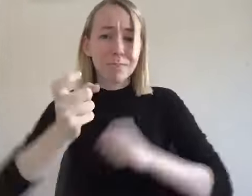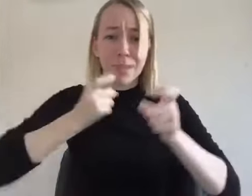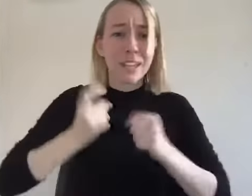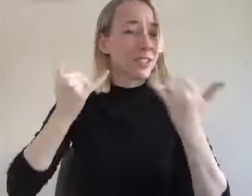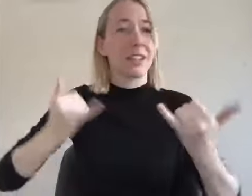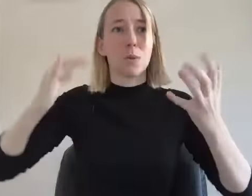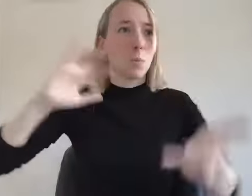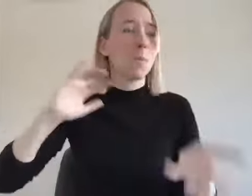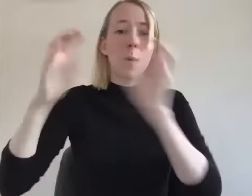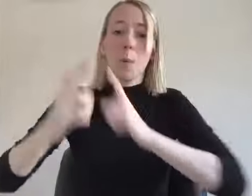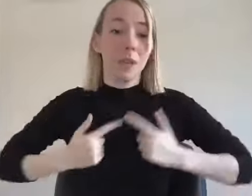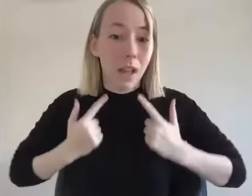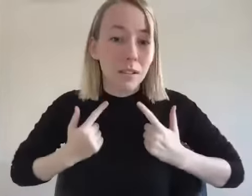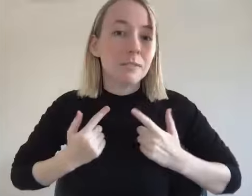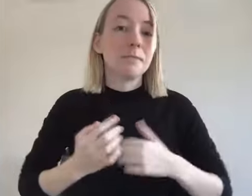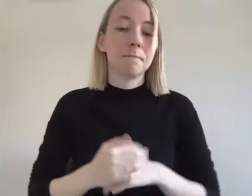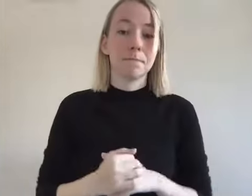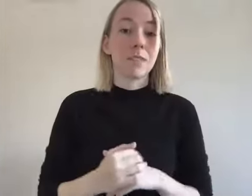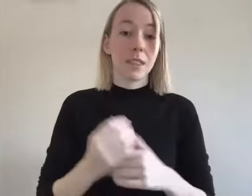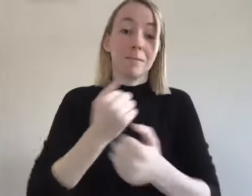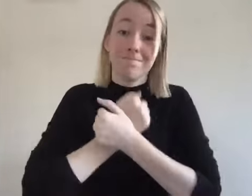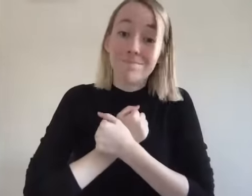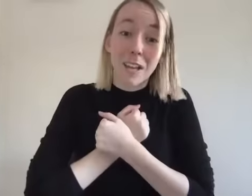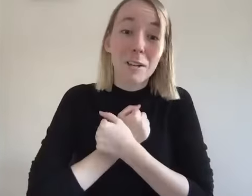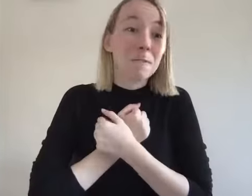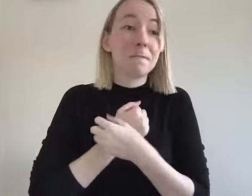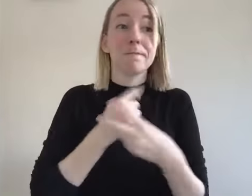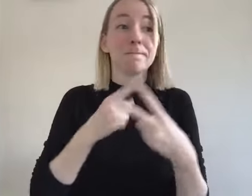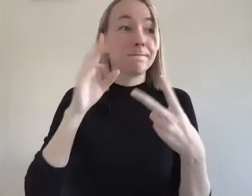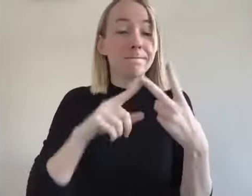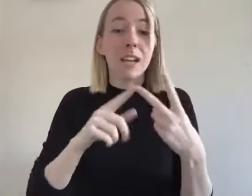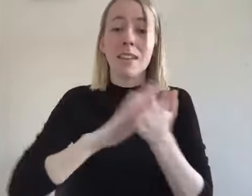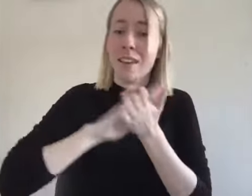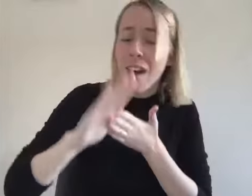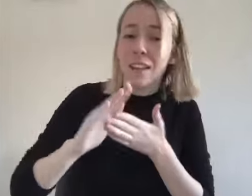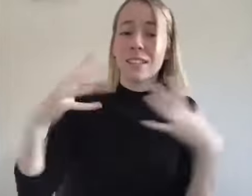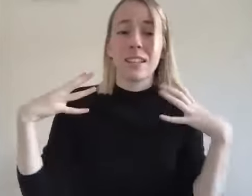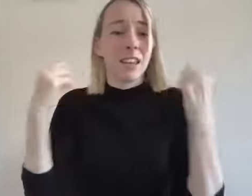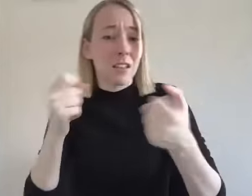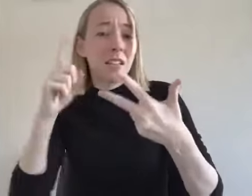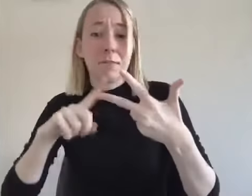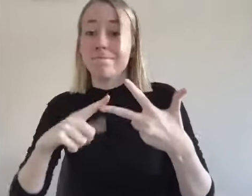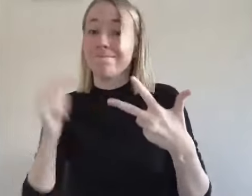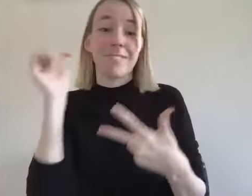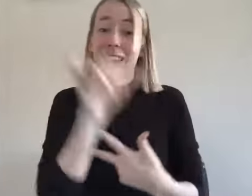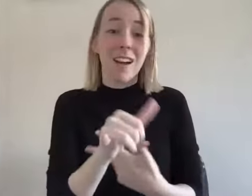this absolute insanity um the the essence of love is there you know the essence of of kindness and healing is there